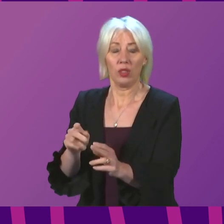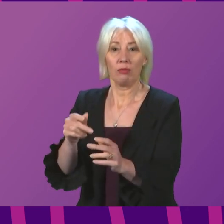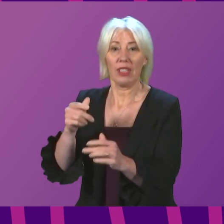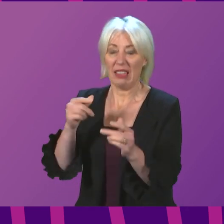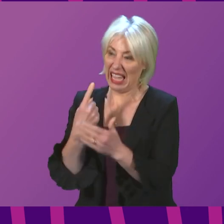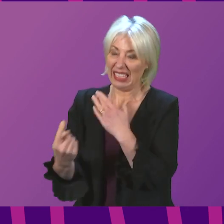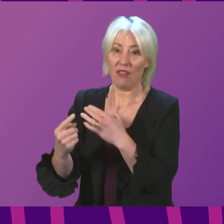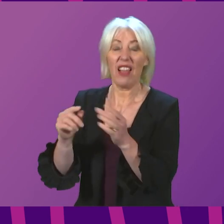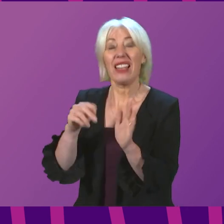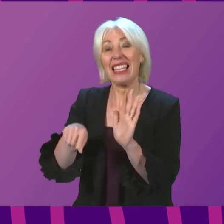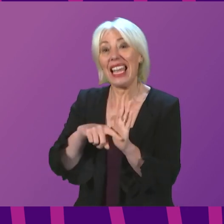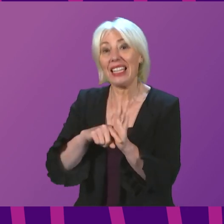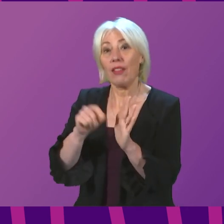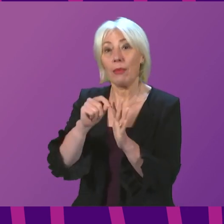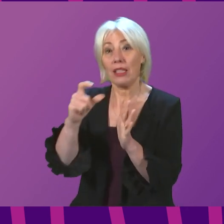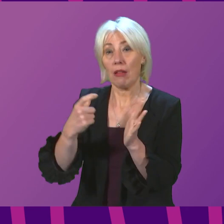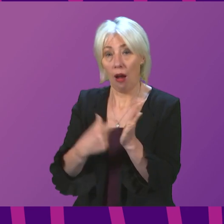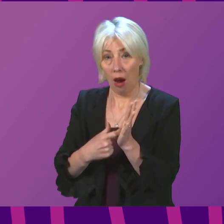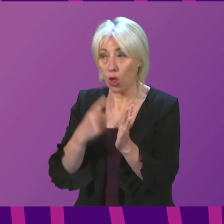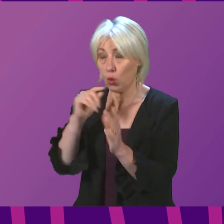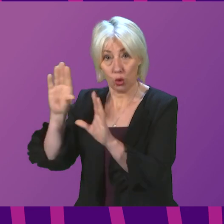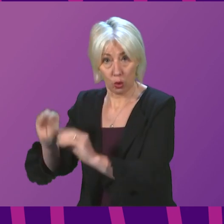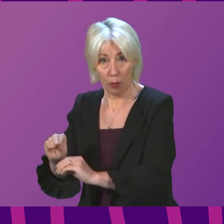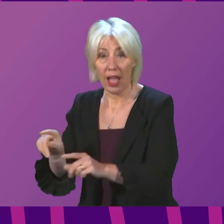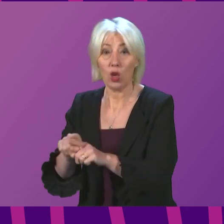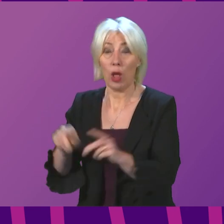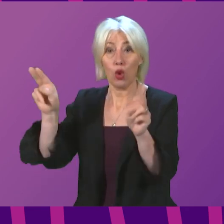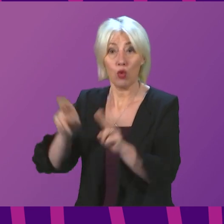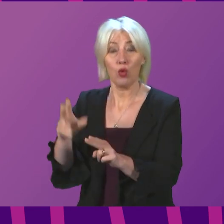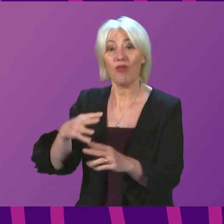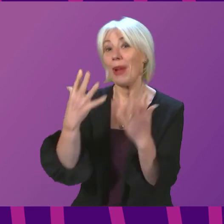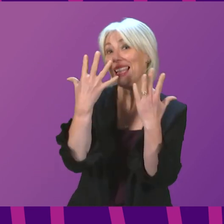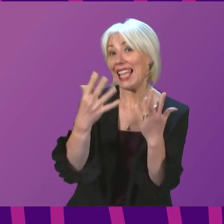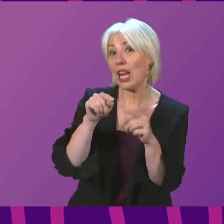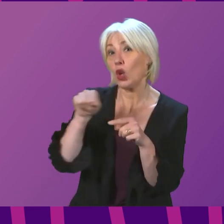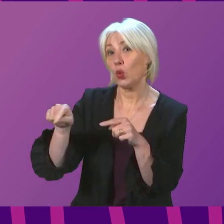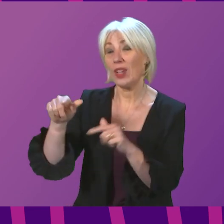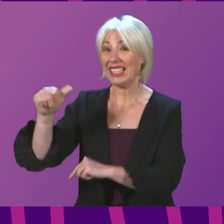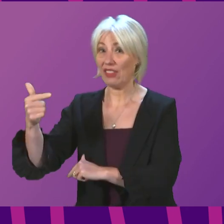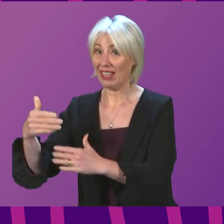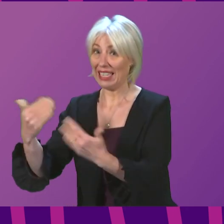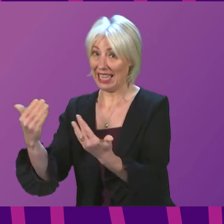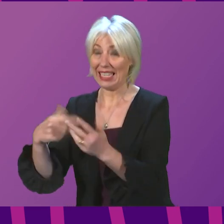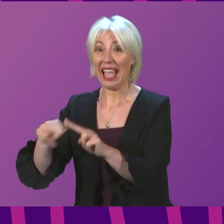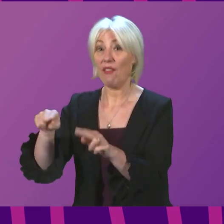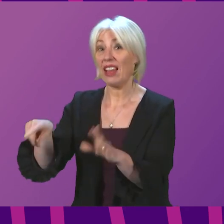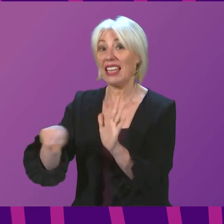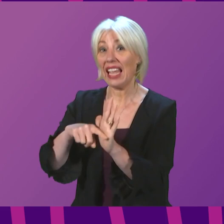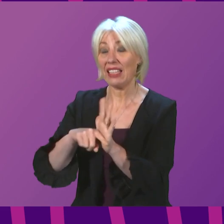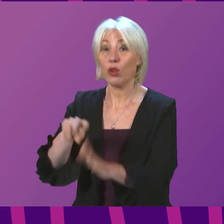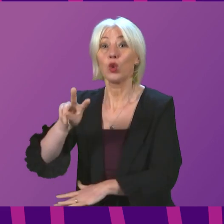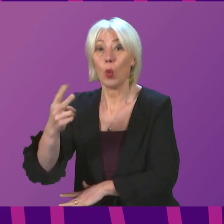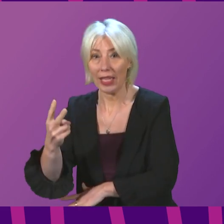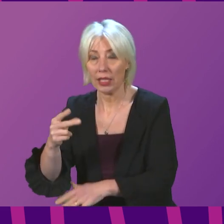if they have a negative PCR result, and to reduce the isolation period from 10 days to seven if they test negative twice.